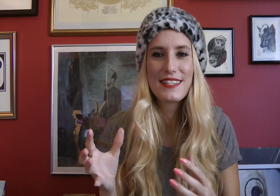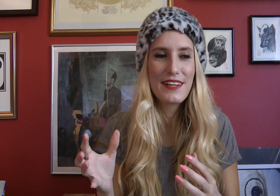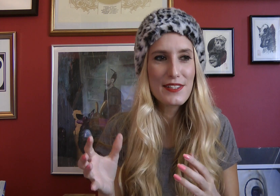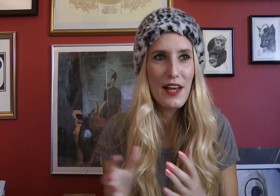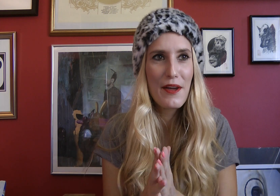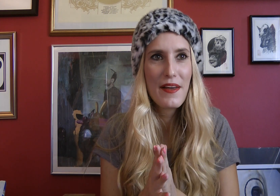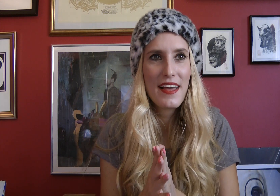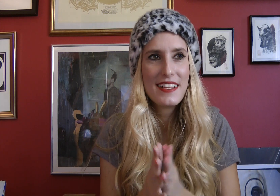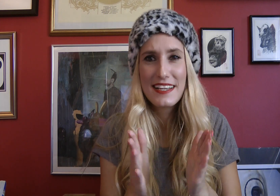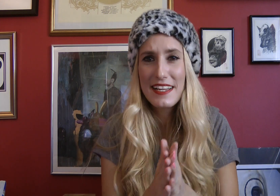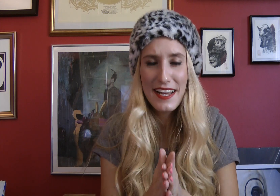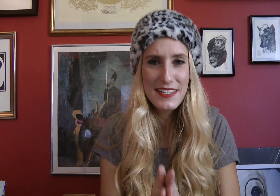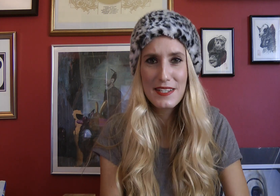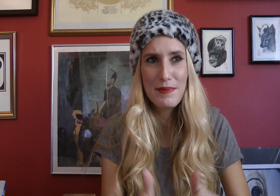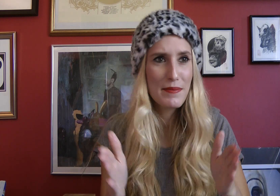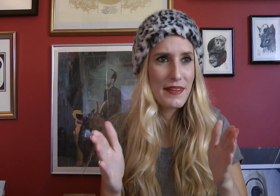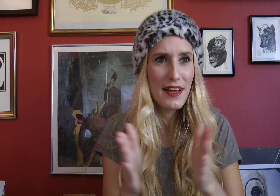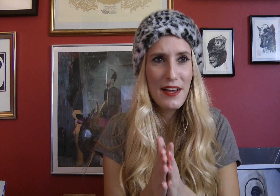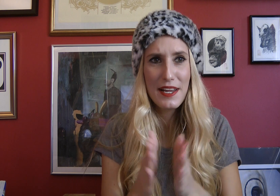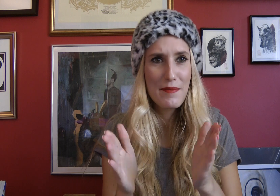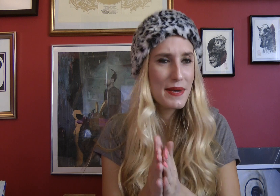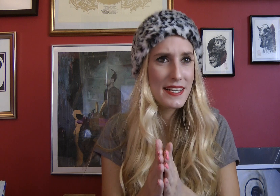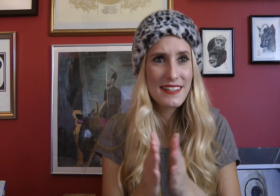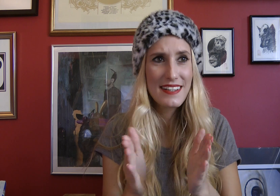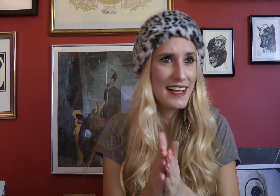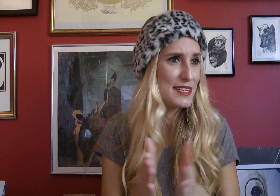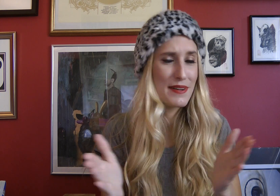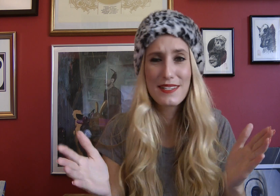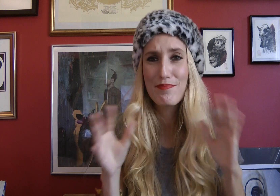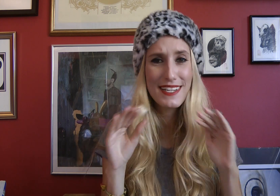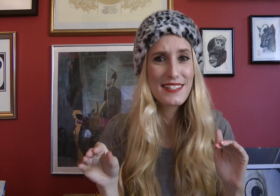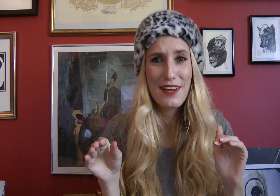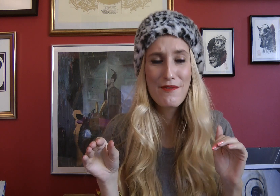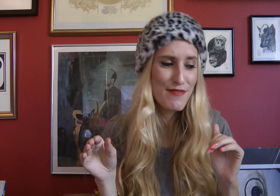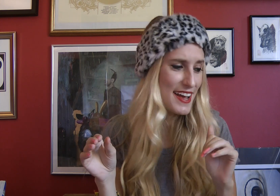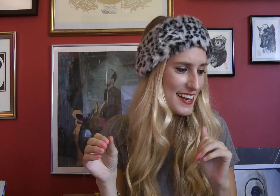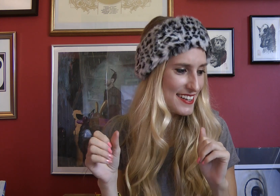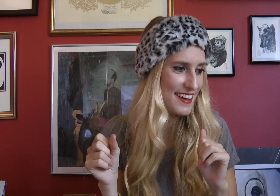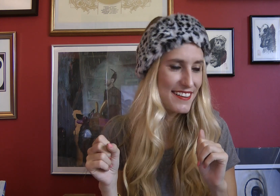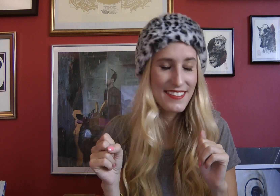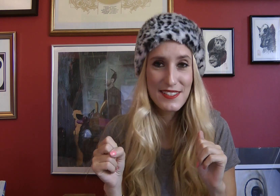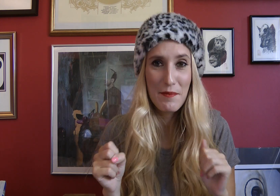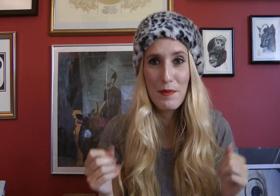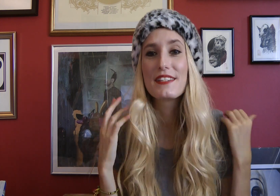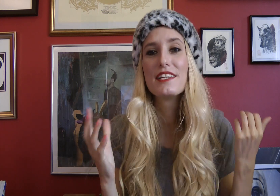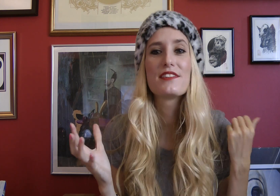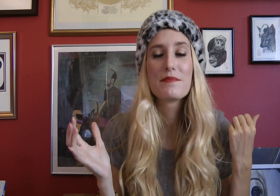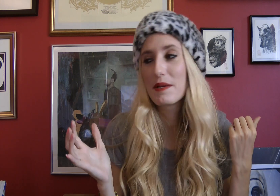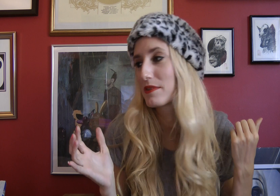to do. So teenagers, people in their early, mid, late 20s, please don't fret. You know, some of the most interesting people